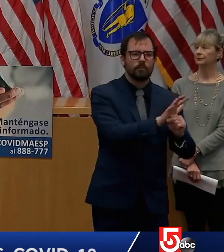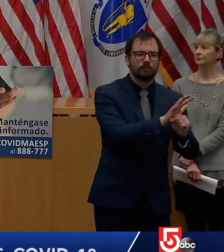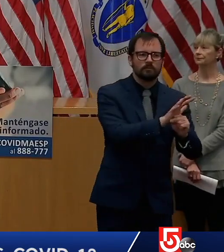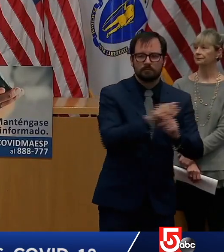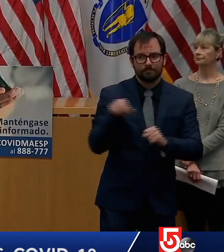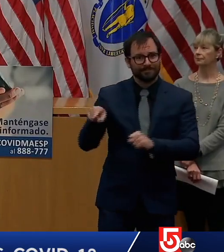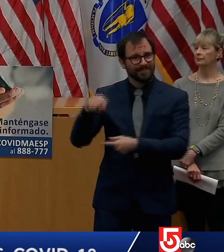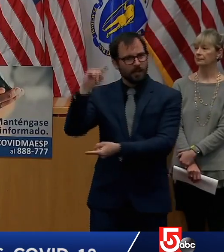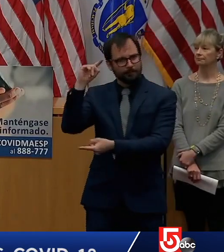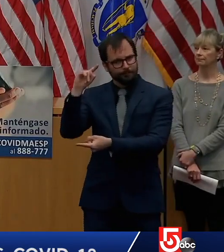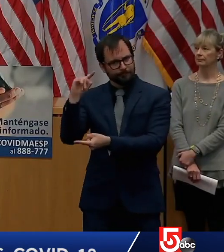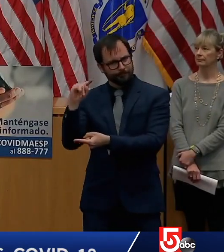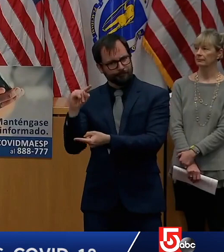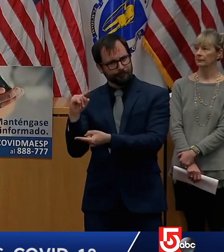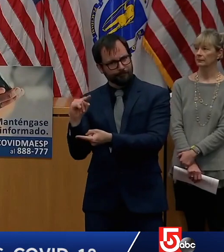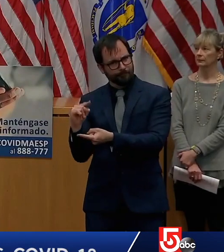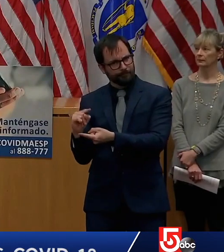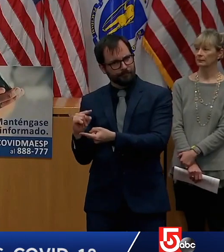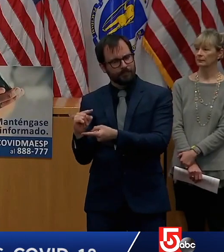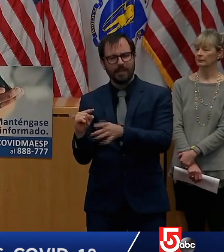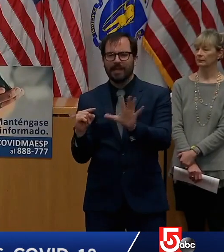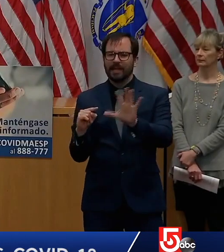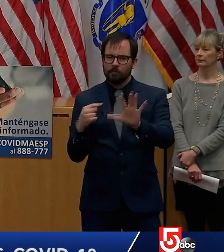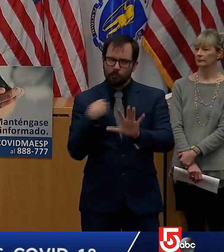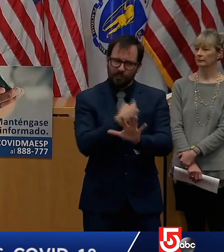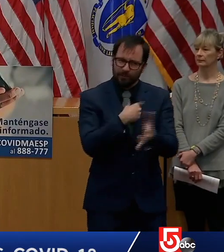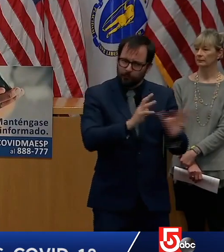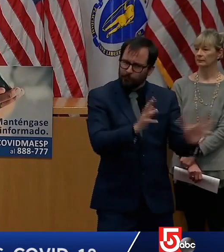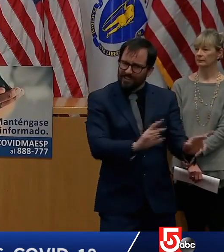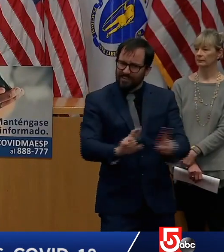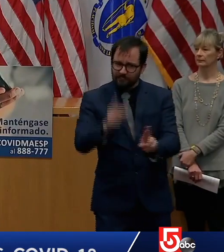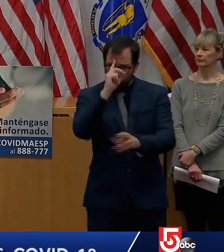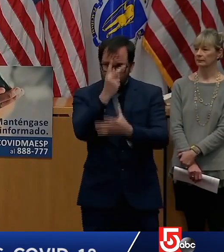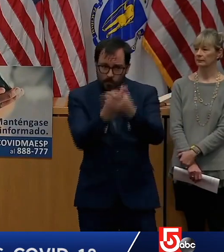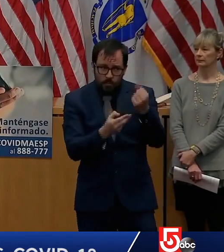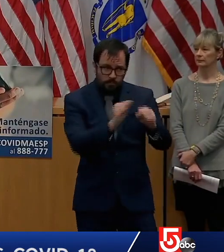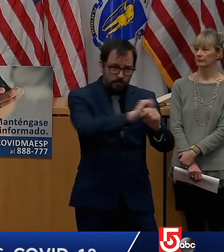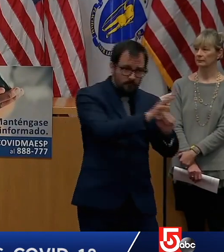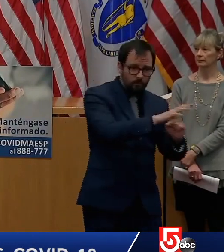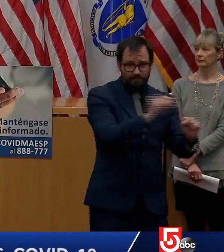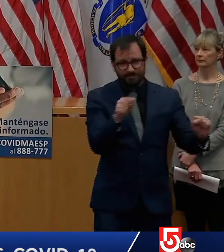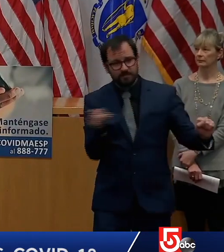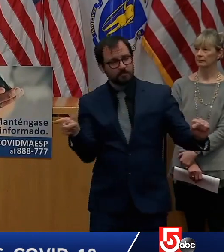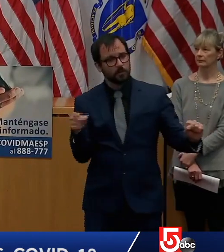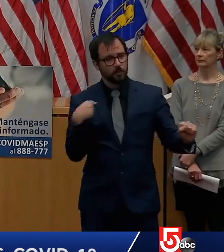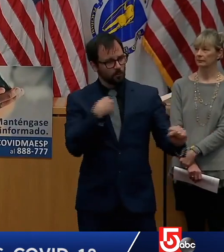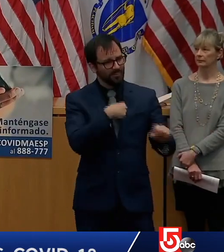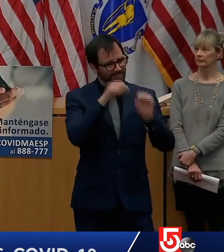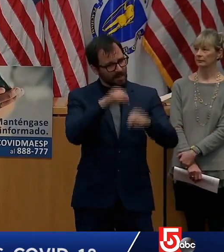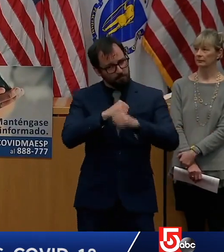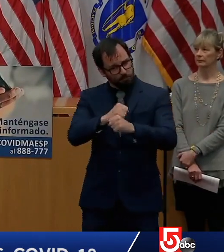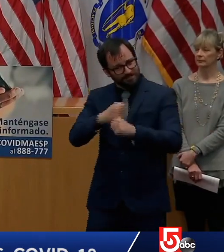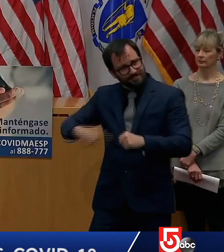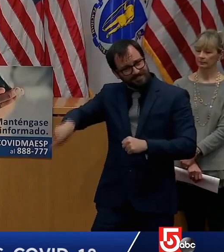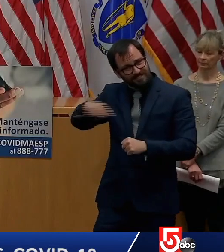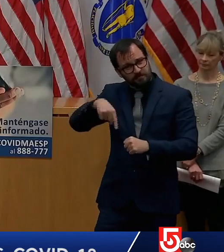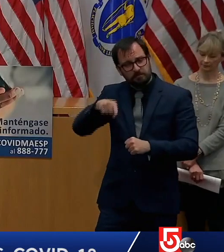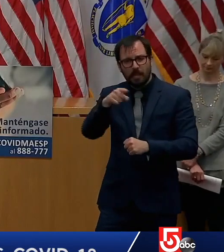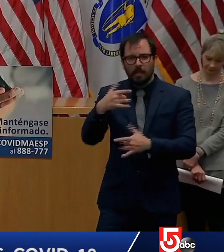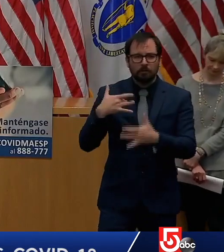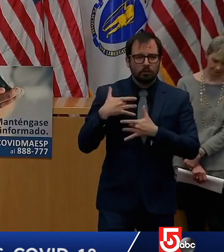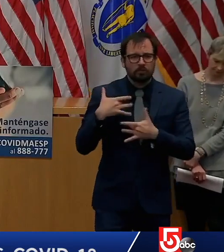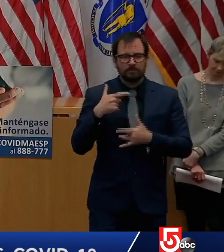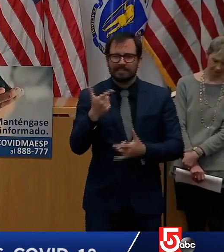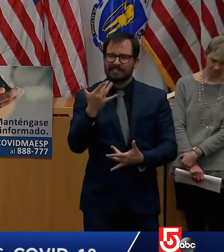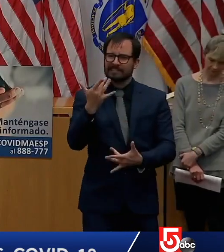that they can also care for other health care problems people should still call their doctor to talk about their own health and their own health